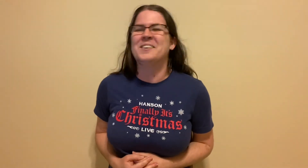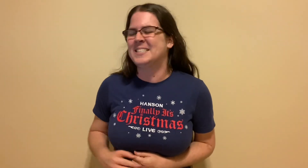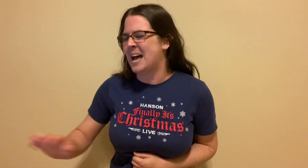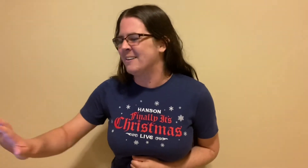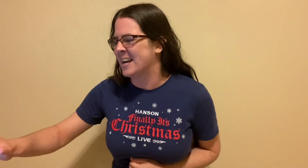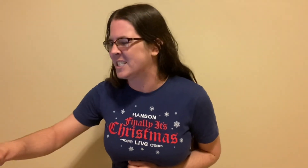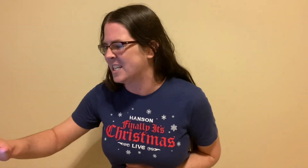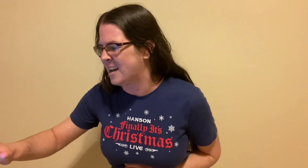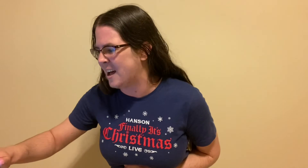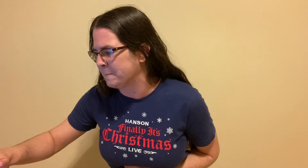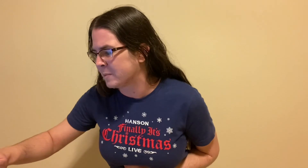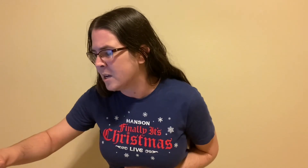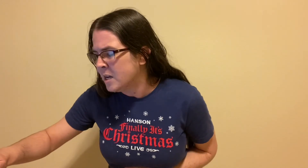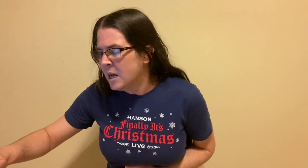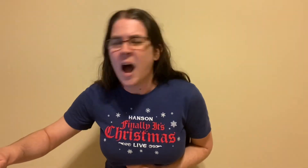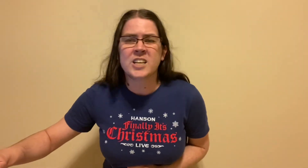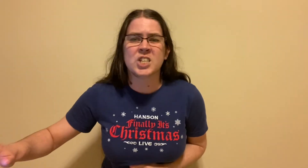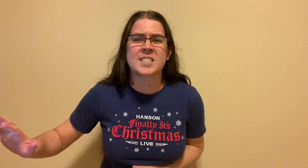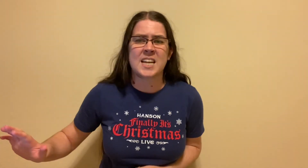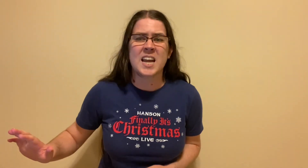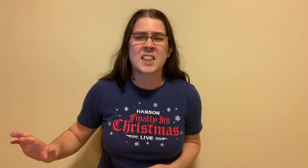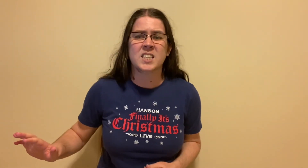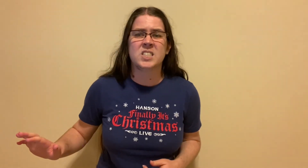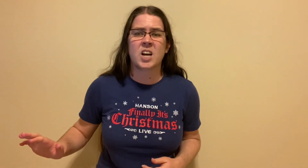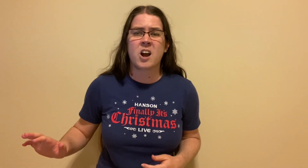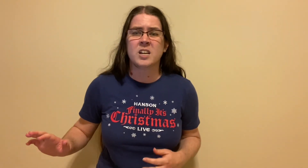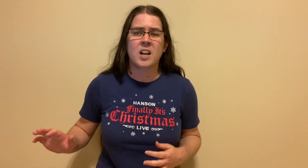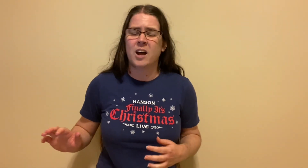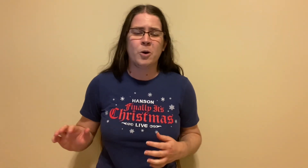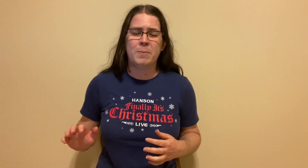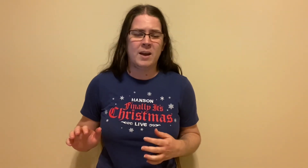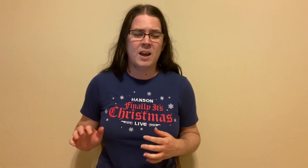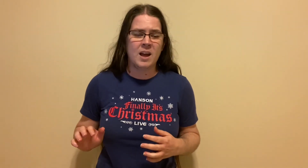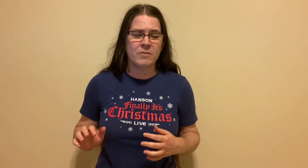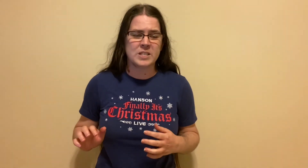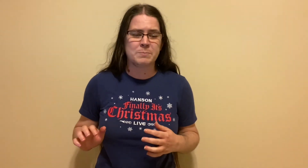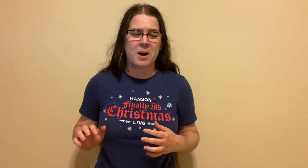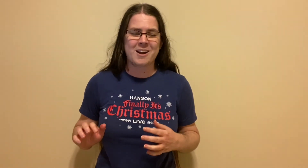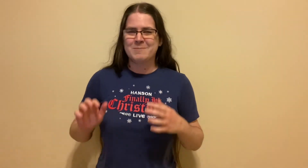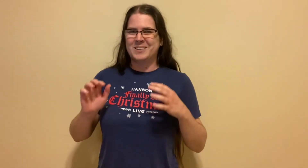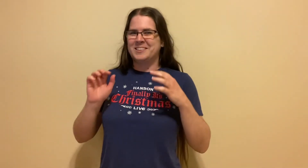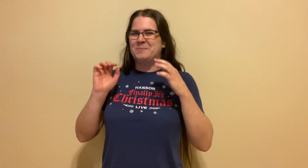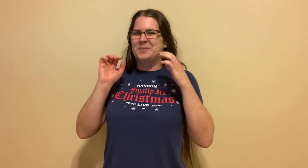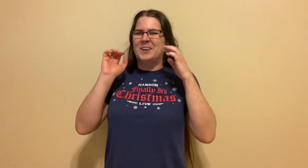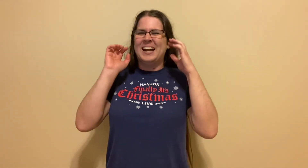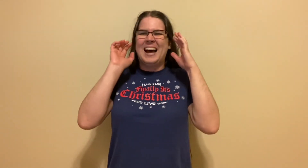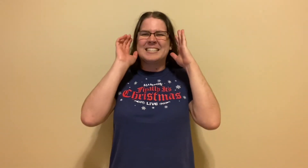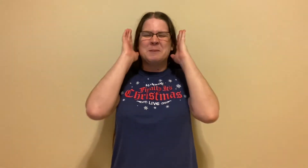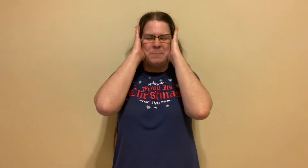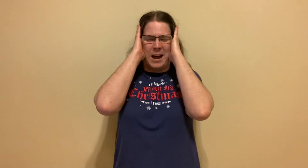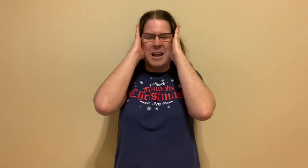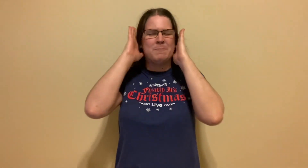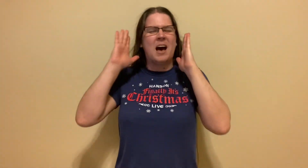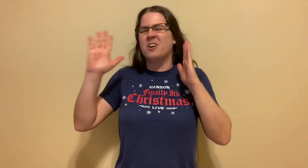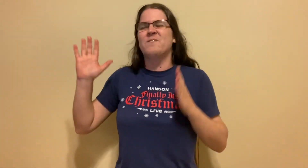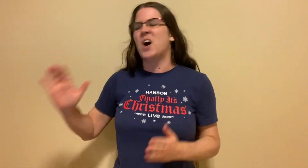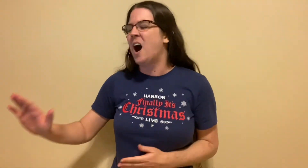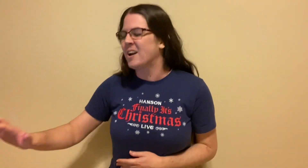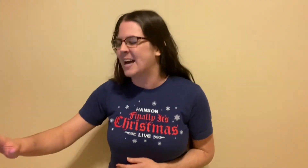direction I should stay in the dark not obey every spark but the boy has a fight better bar than